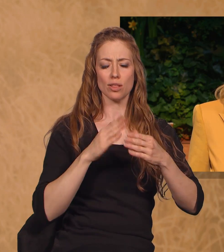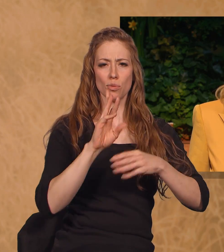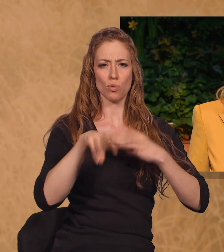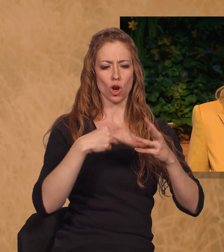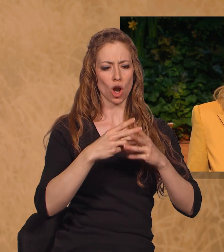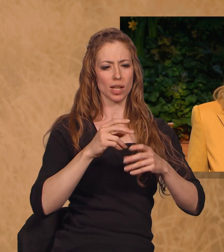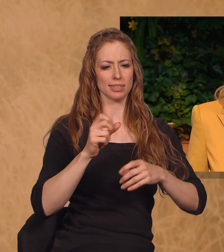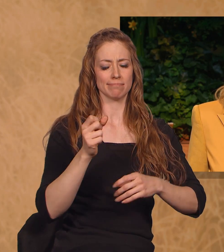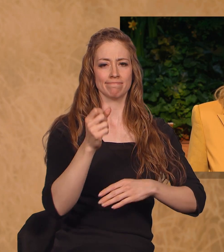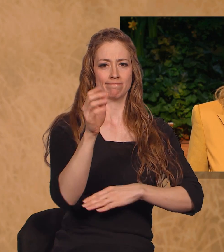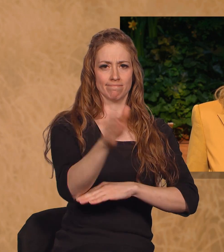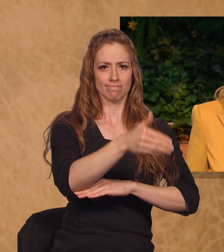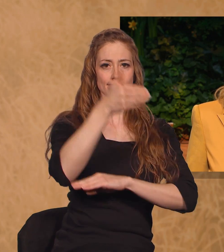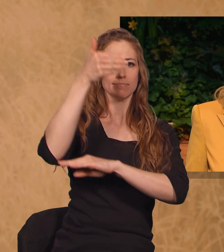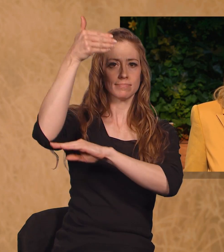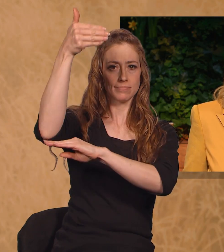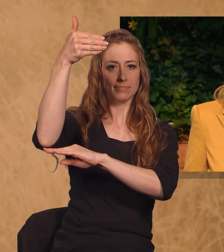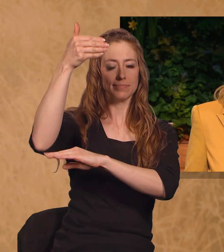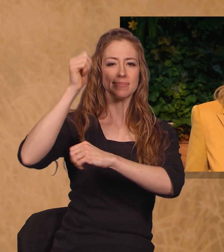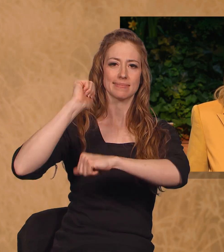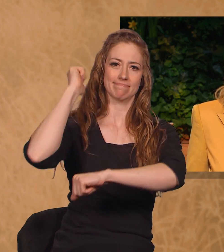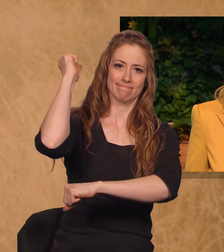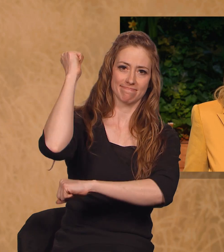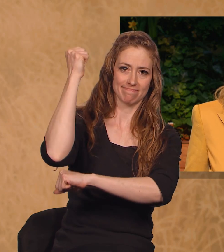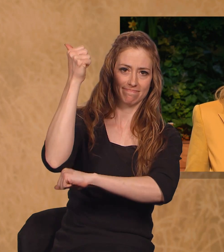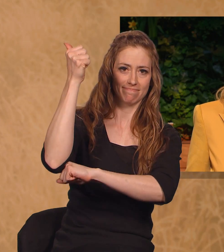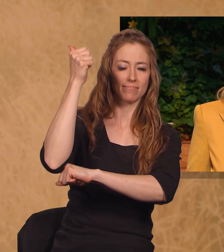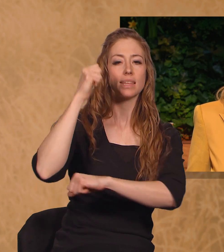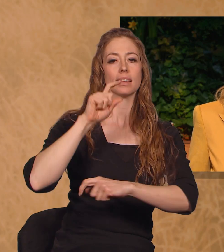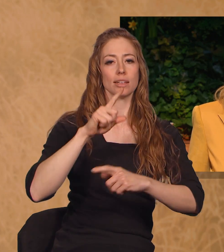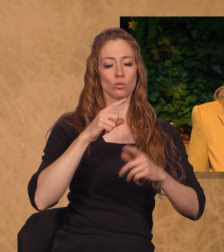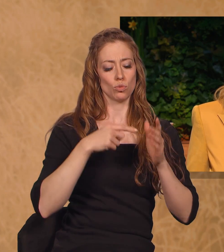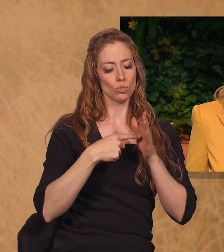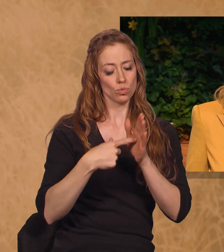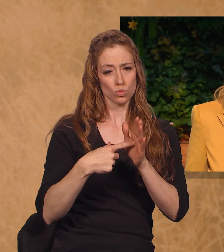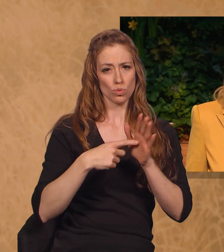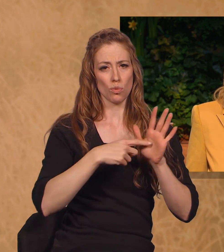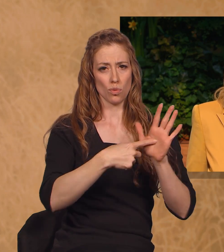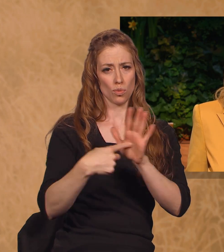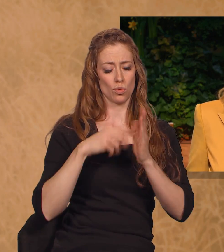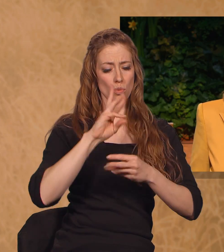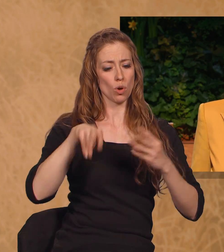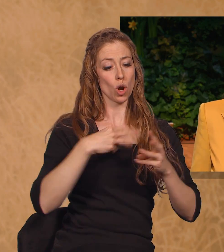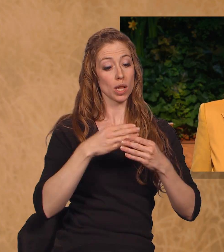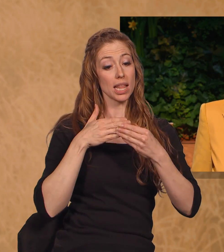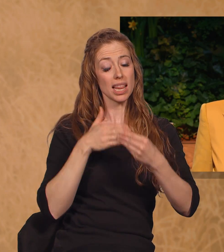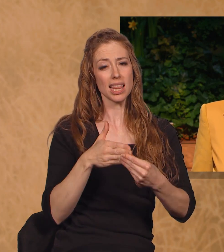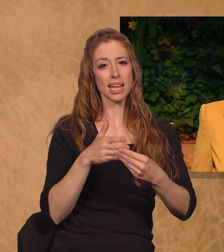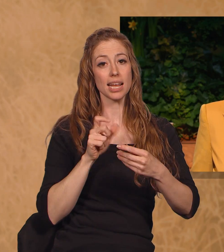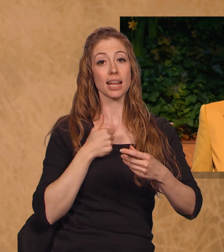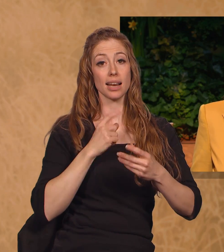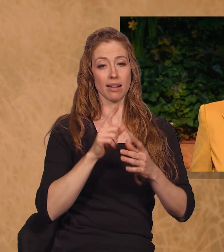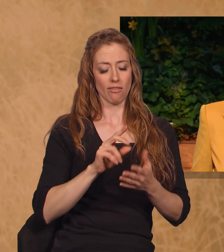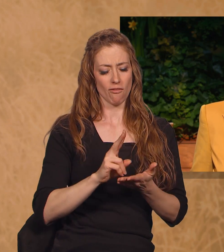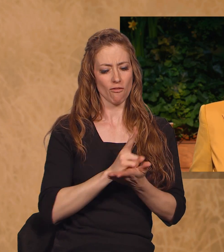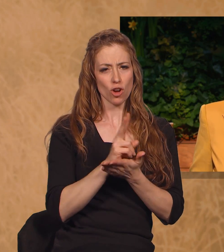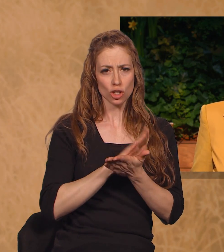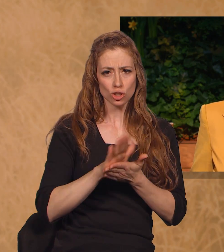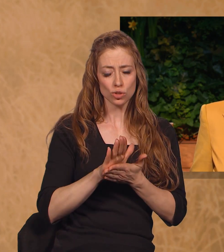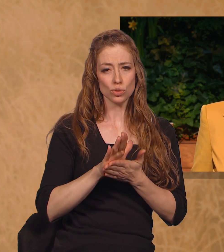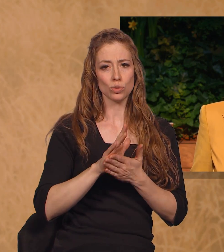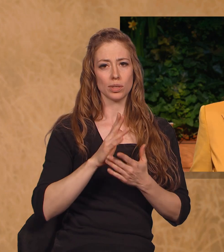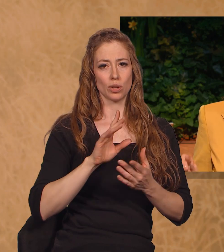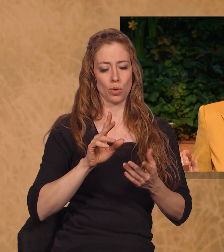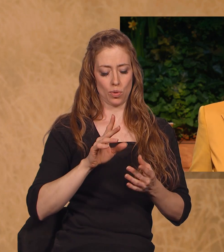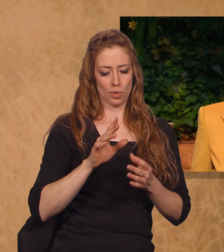standard, and lead this generation in virtue, purity, and temple worthiness. If you desire to make a difference